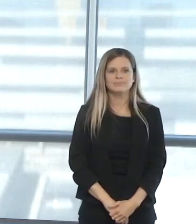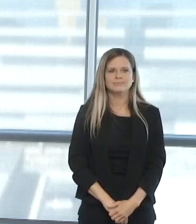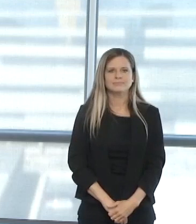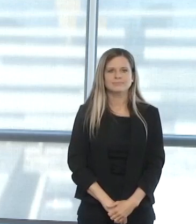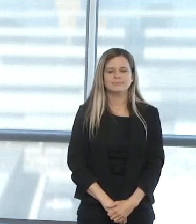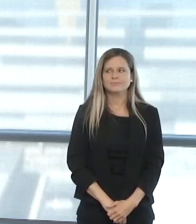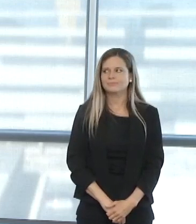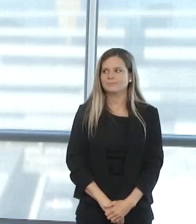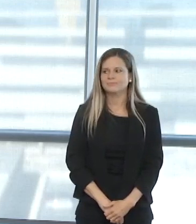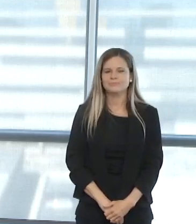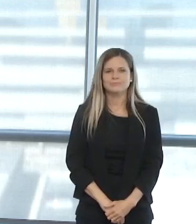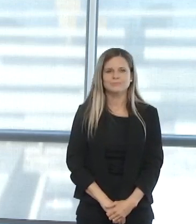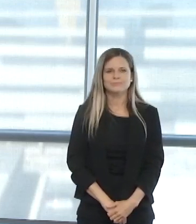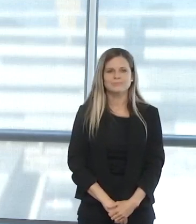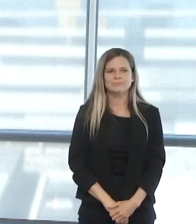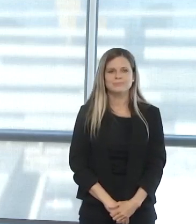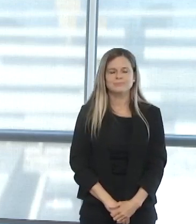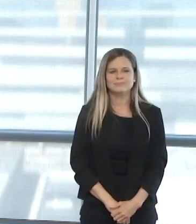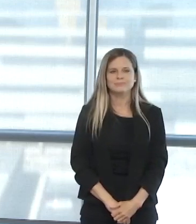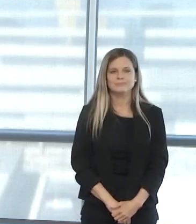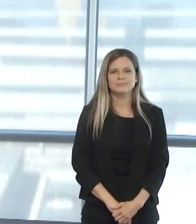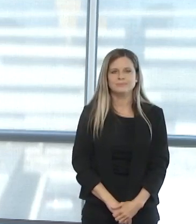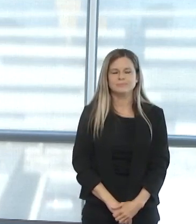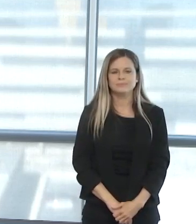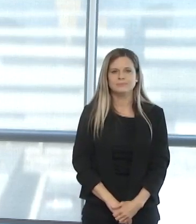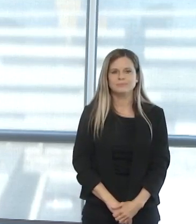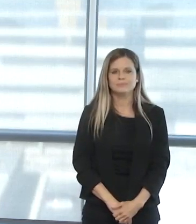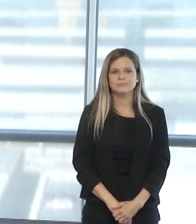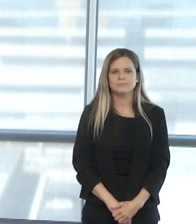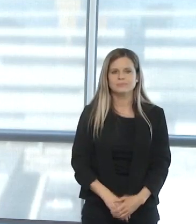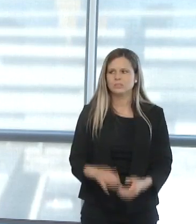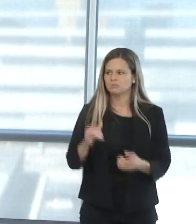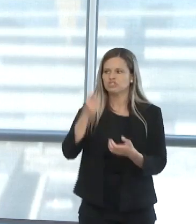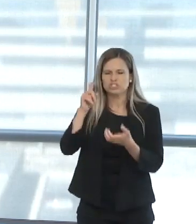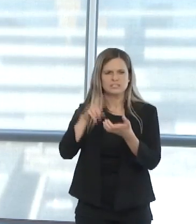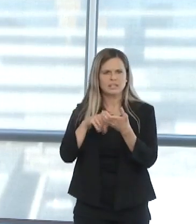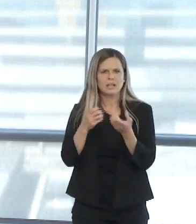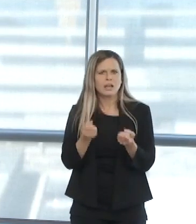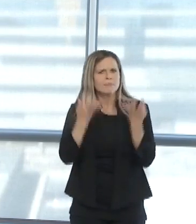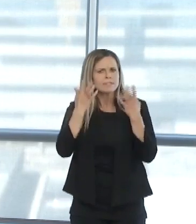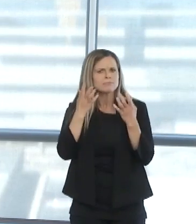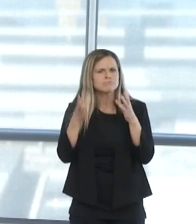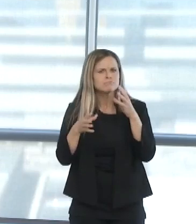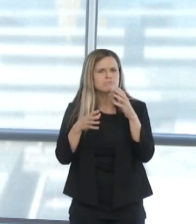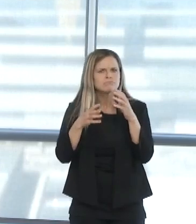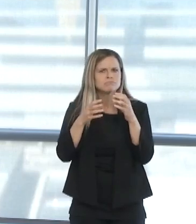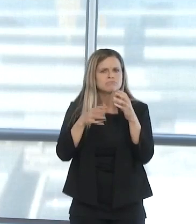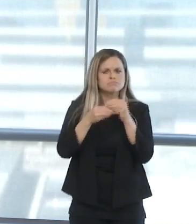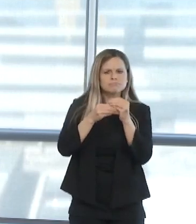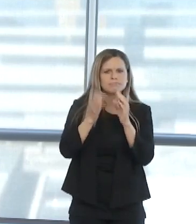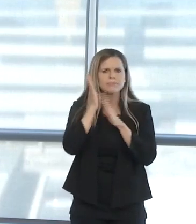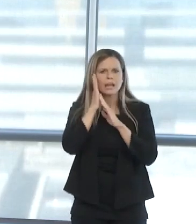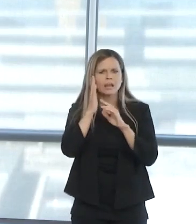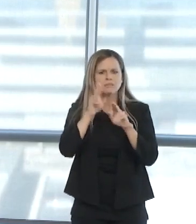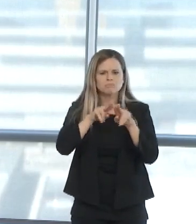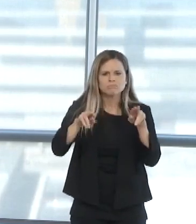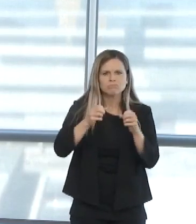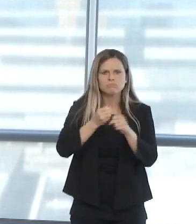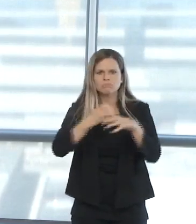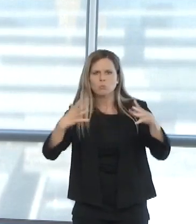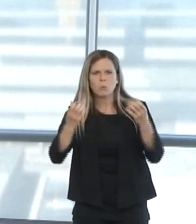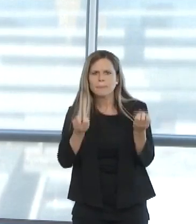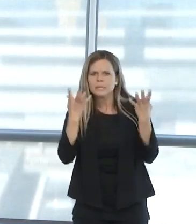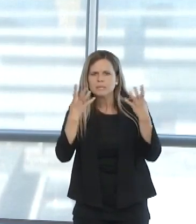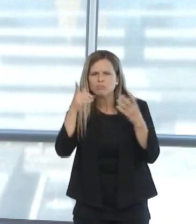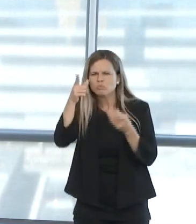How many additional beds have been or will be provided by the accelerated construction of the additional patient towers floor? I think we just had a clarification